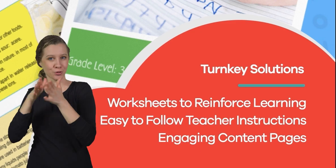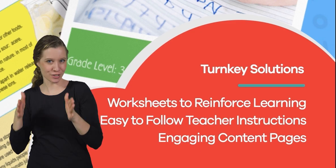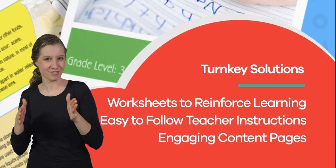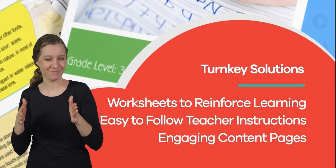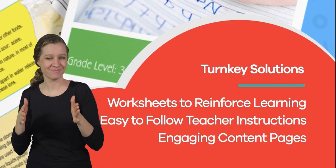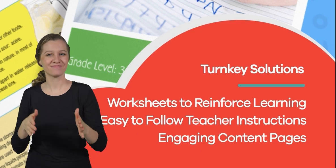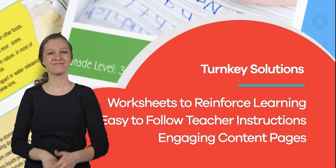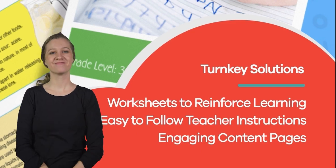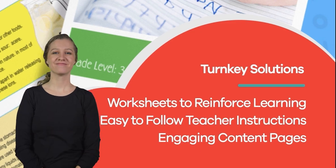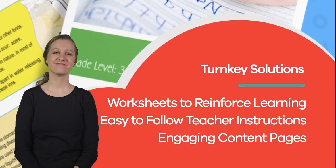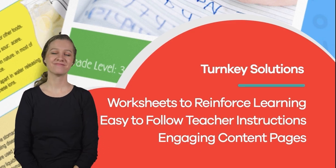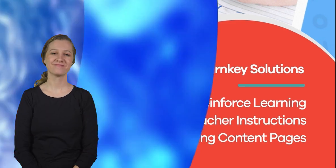0. 1 1